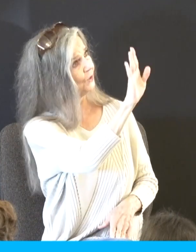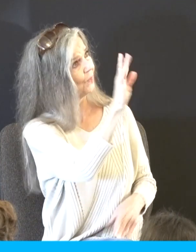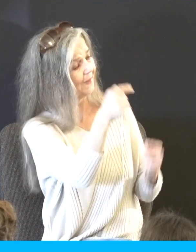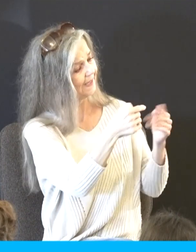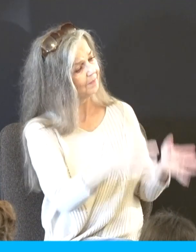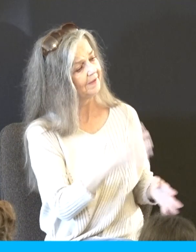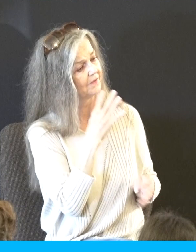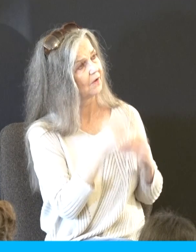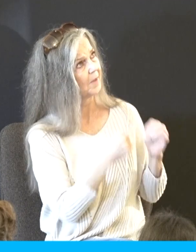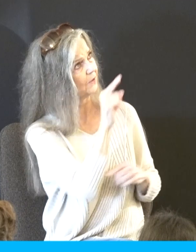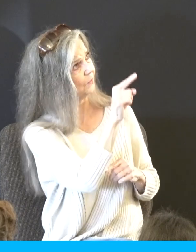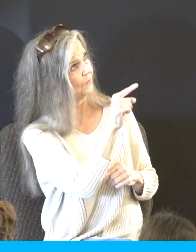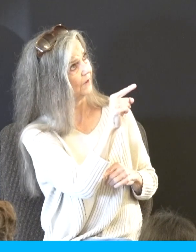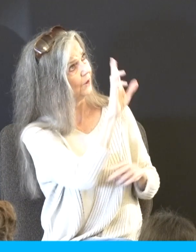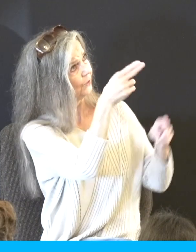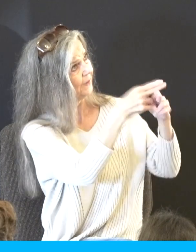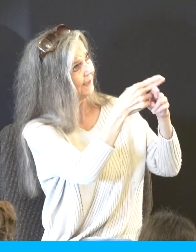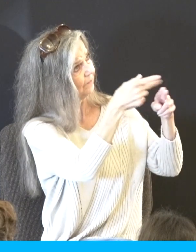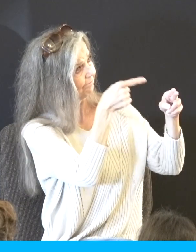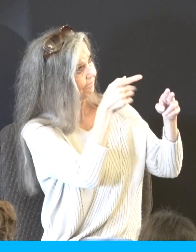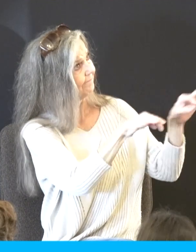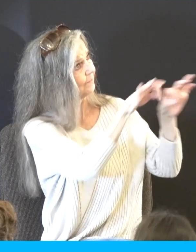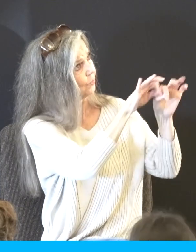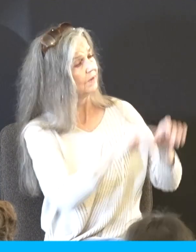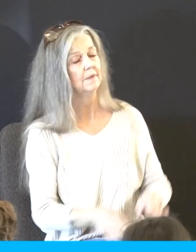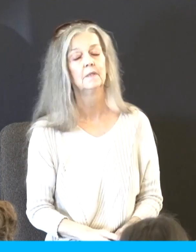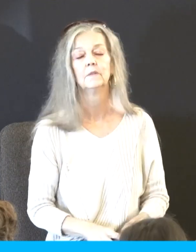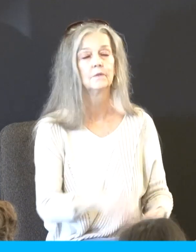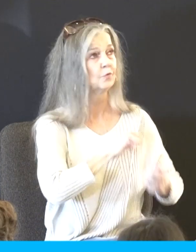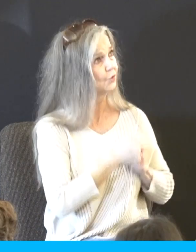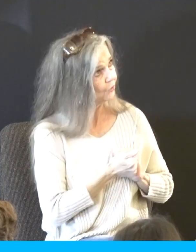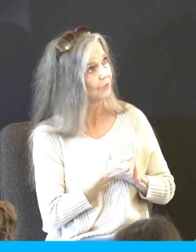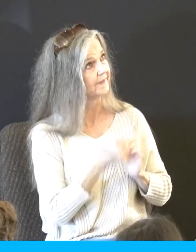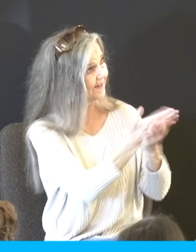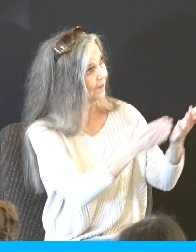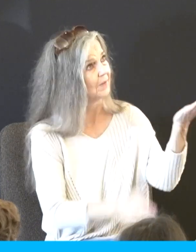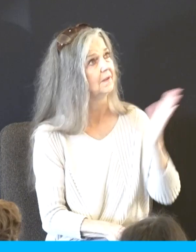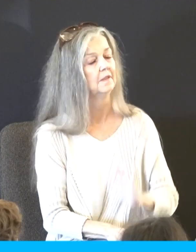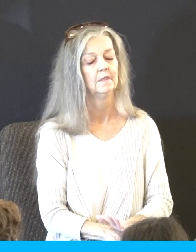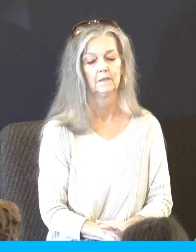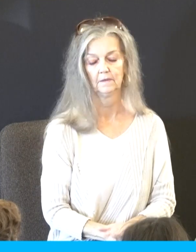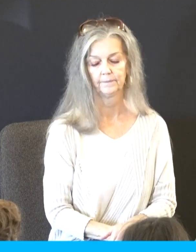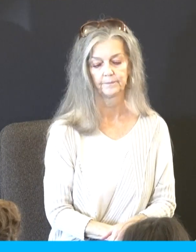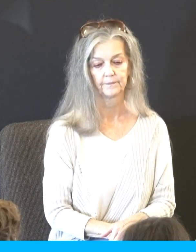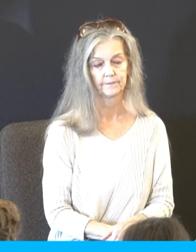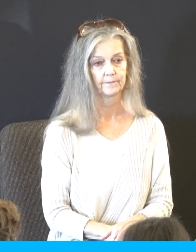reputation's at stake. Turn. That word is shub. You try it. Shub. How many like Psalm 23?